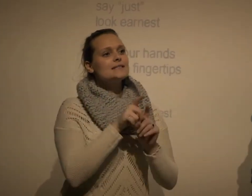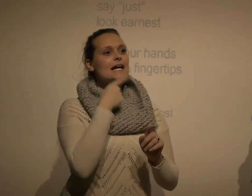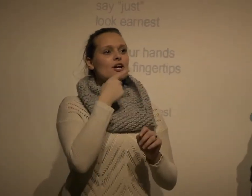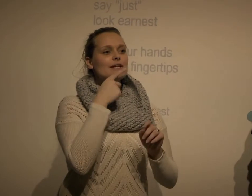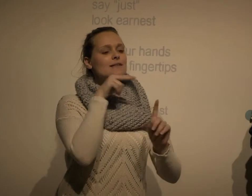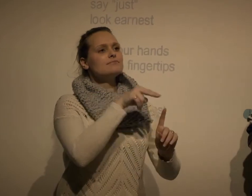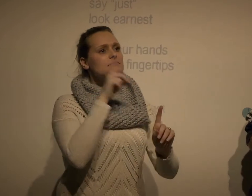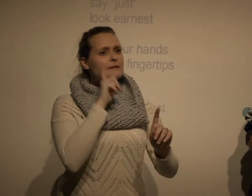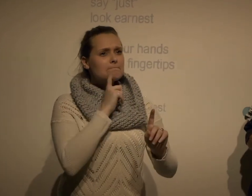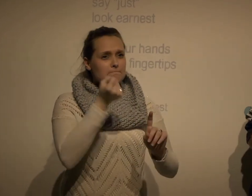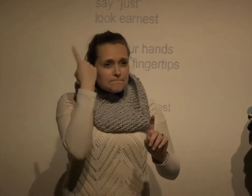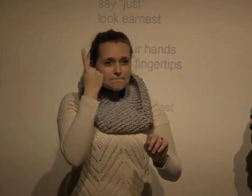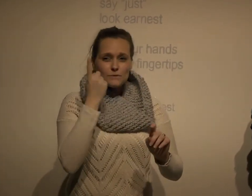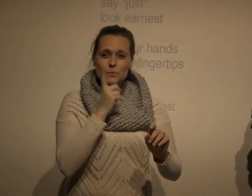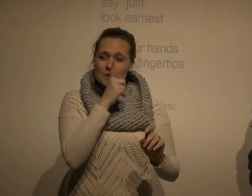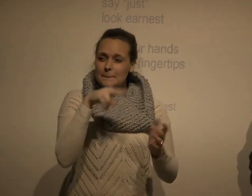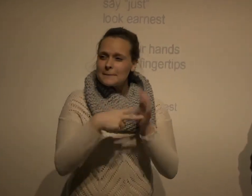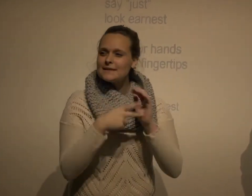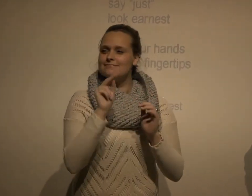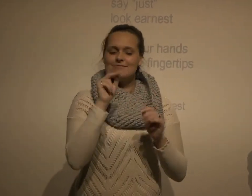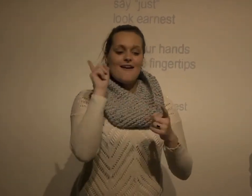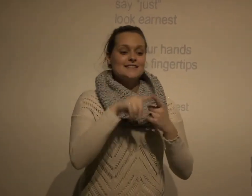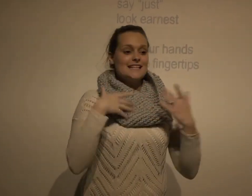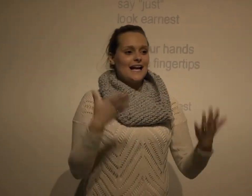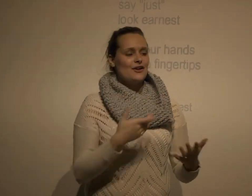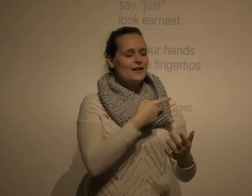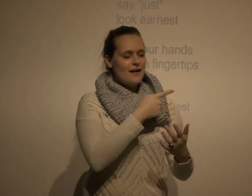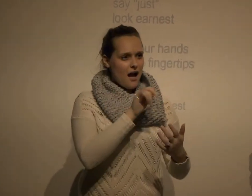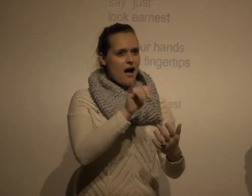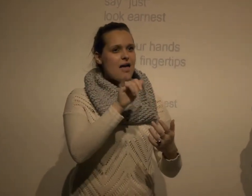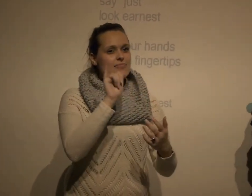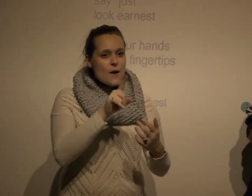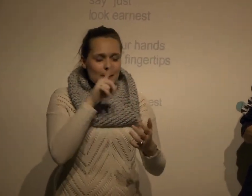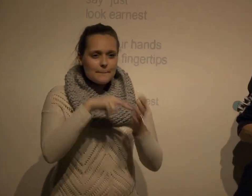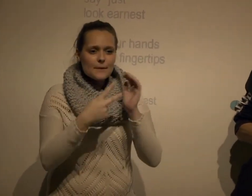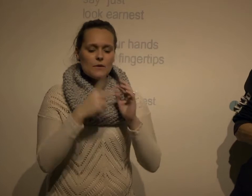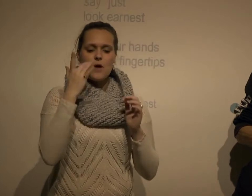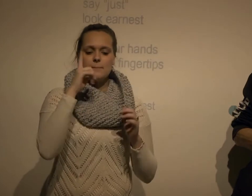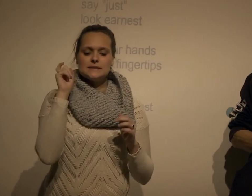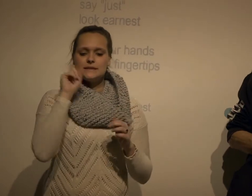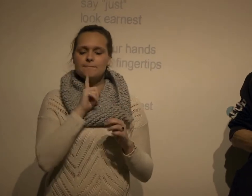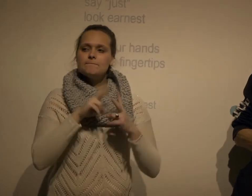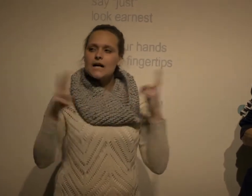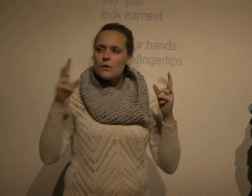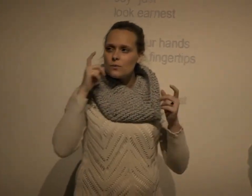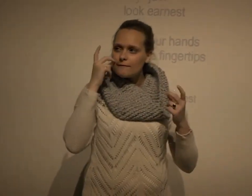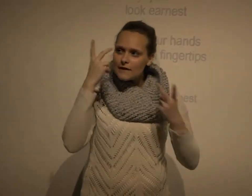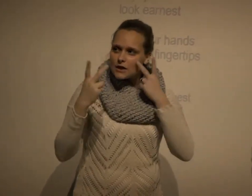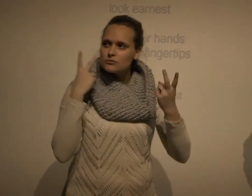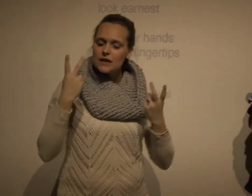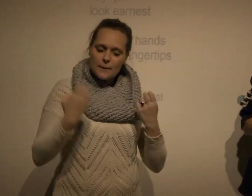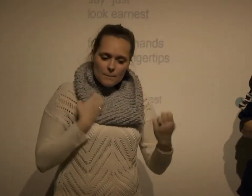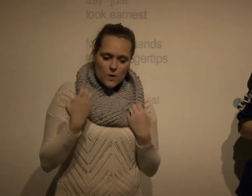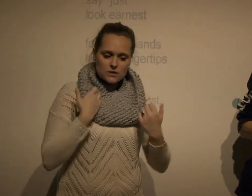American sign language is my language it's I have a strong cultural feel for the deaf